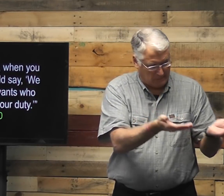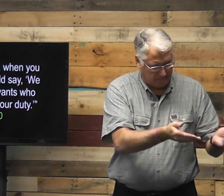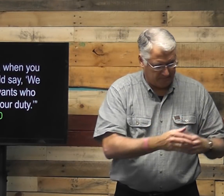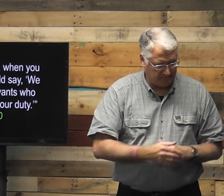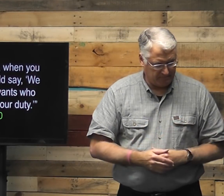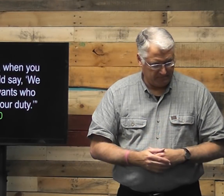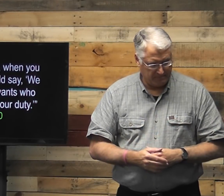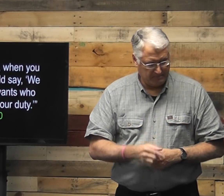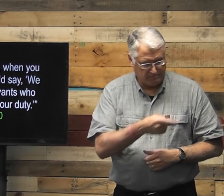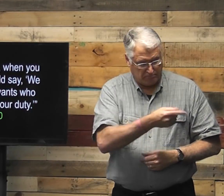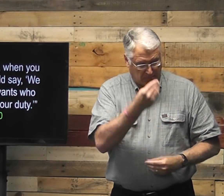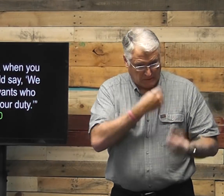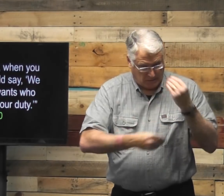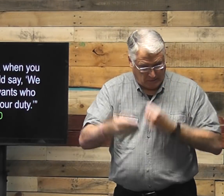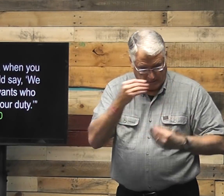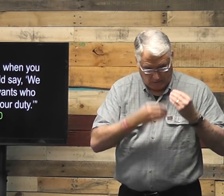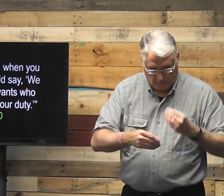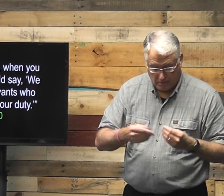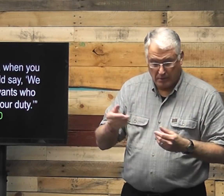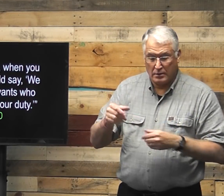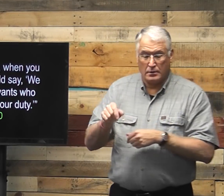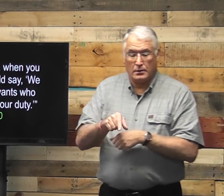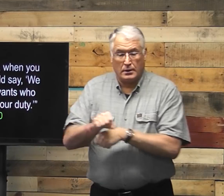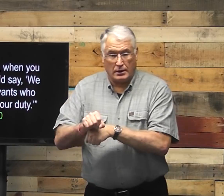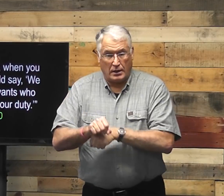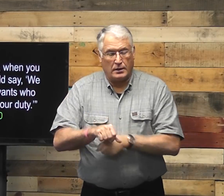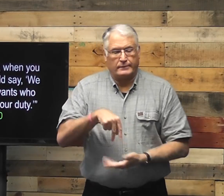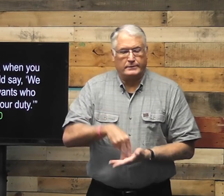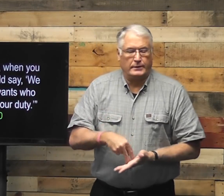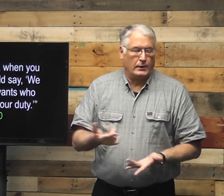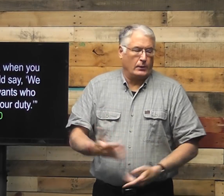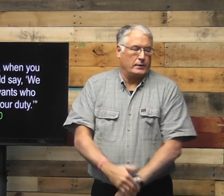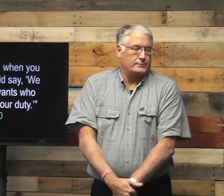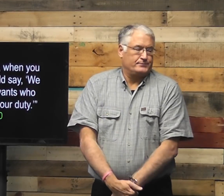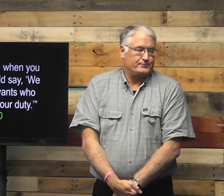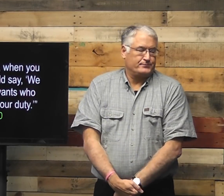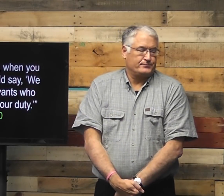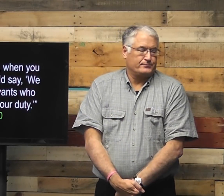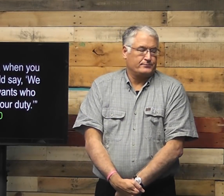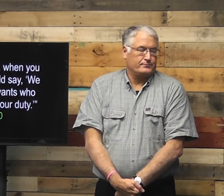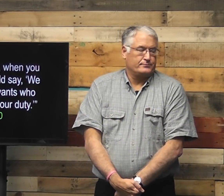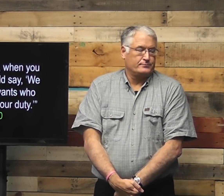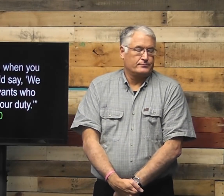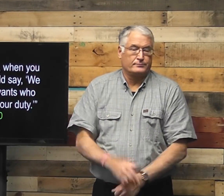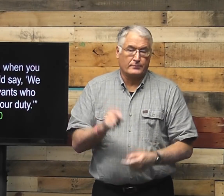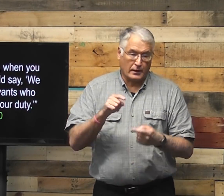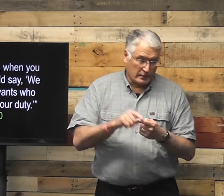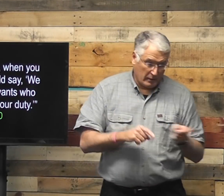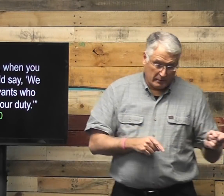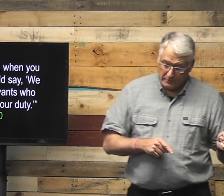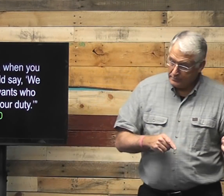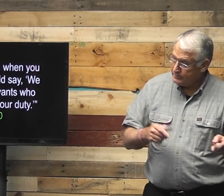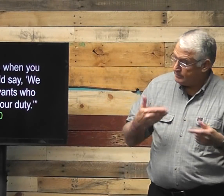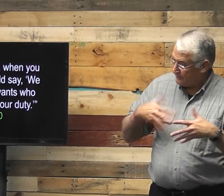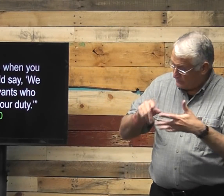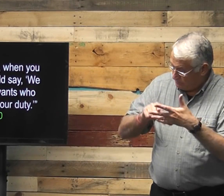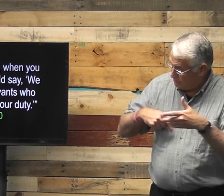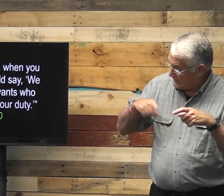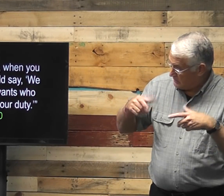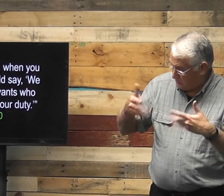They would cook, and he would eat. And then the slaves would stand there and wait until the master,